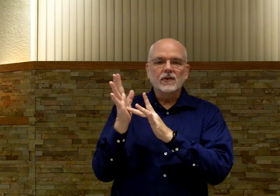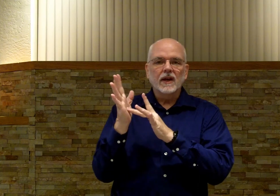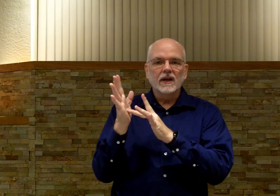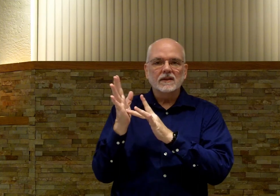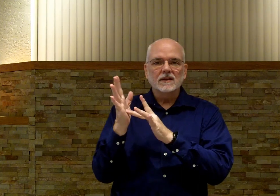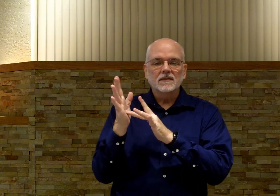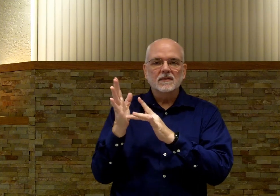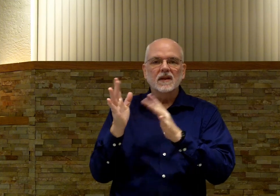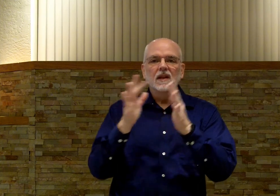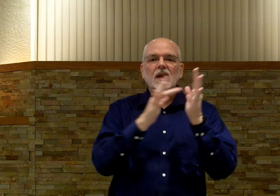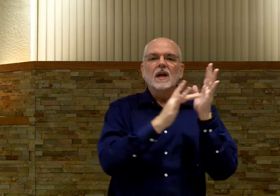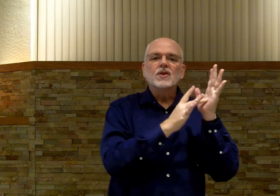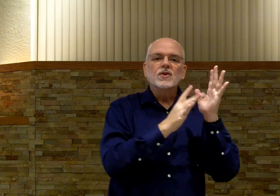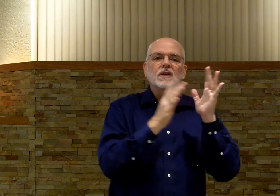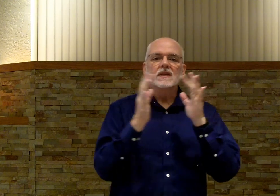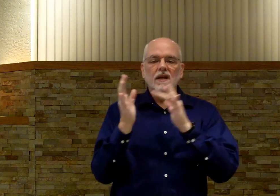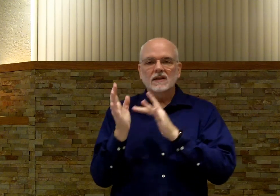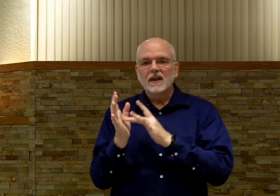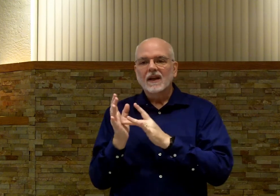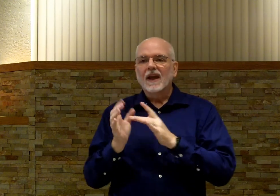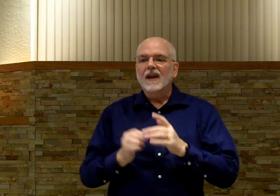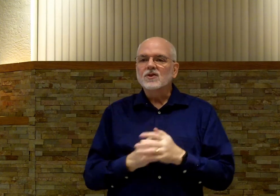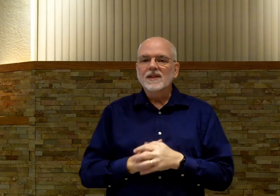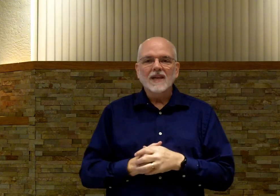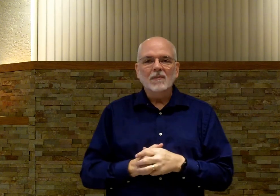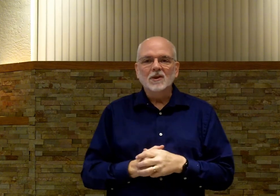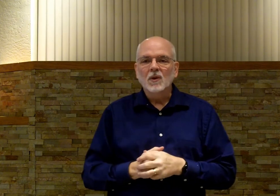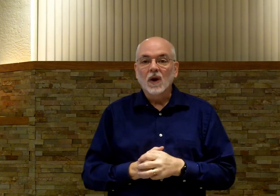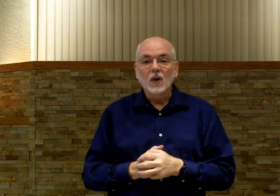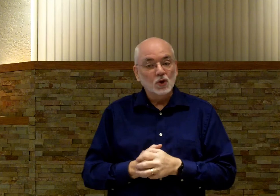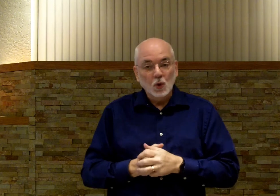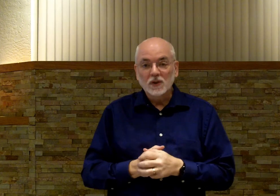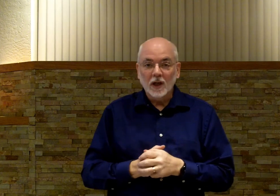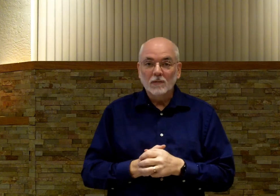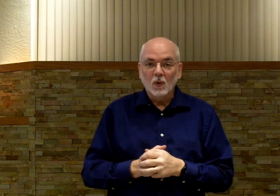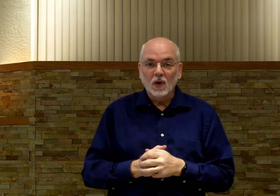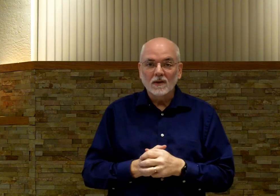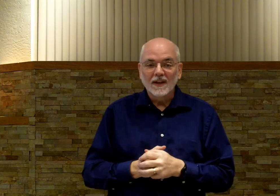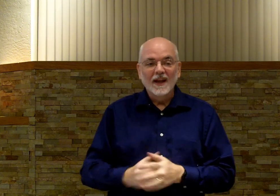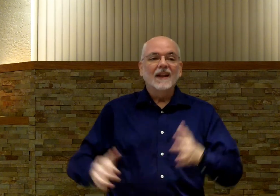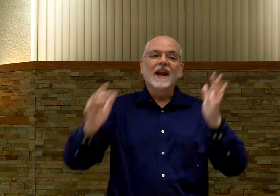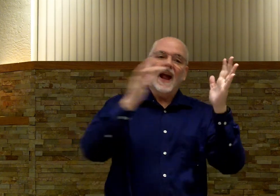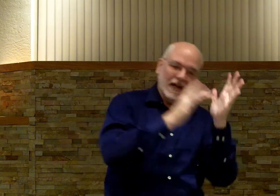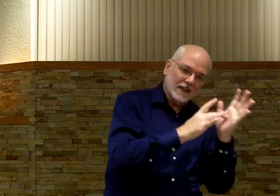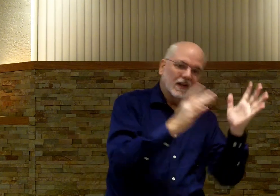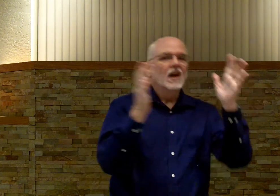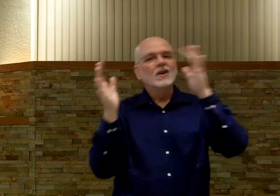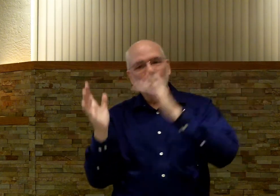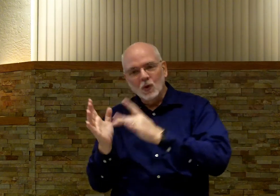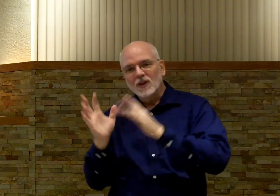of your hands. Jesus. And Jesus happens to be one of those two-syllable words that has a two